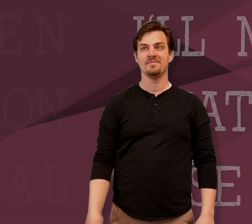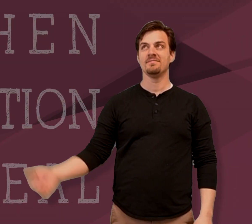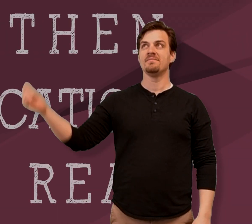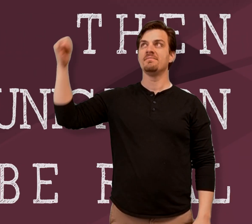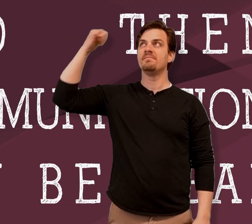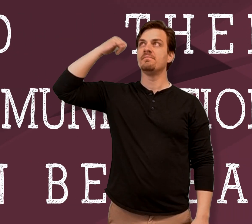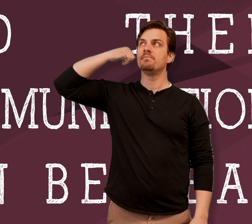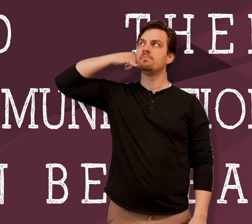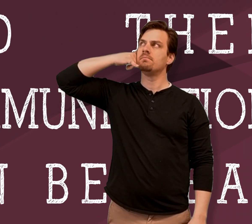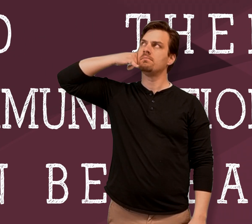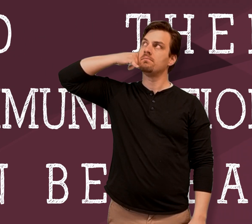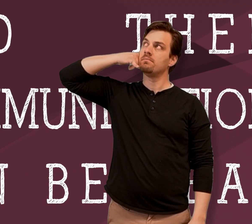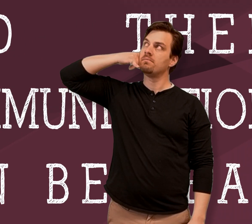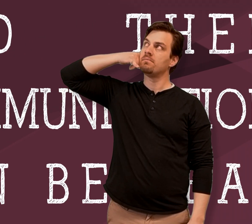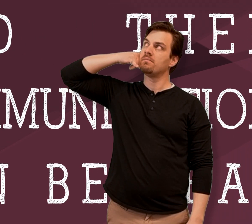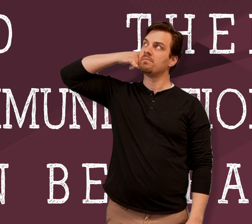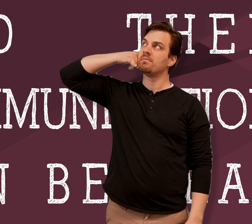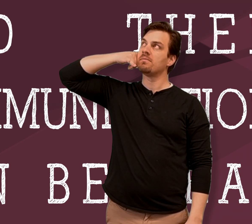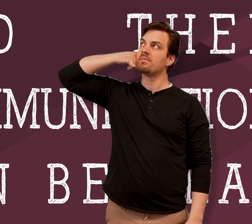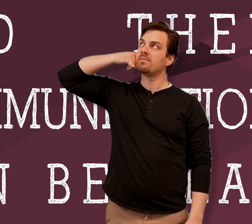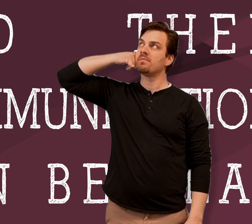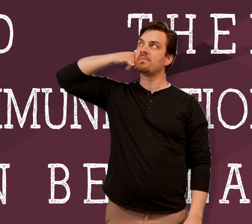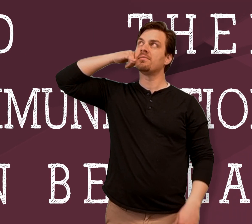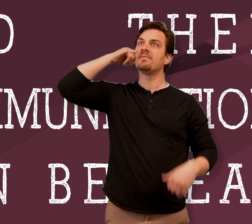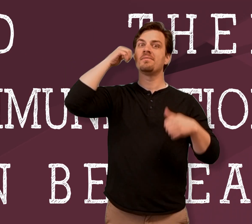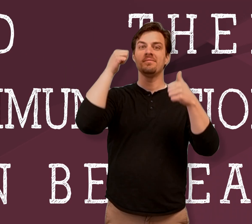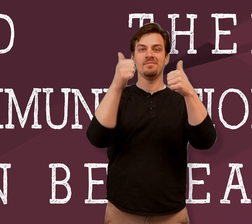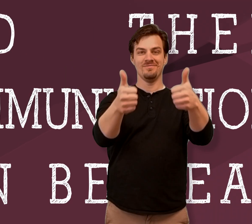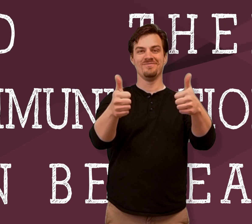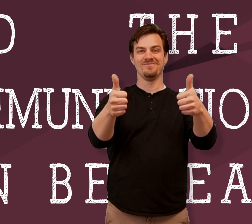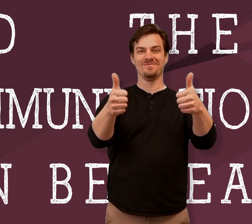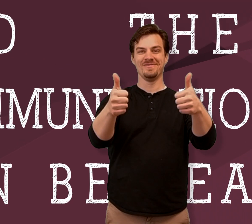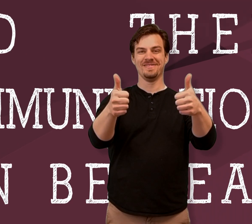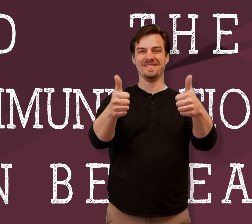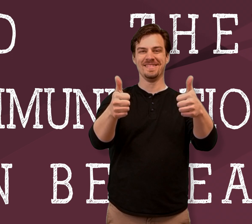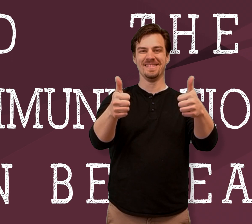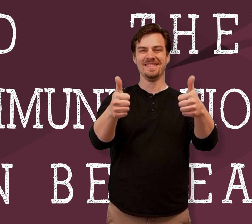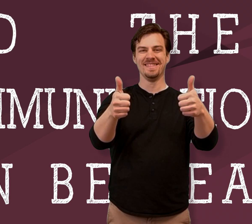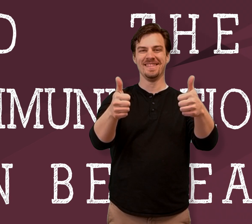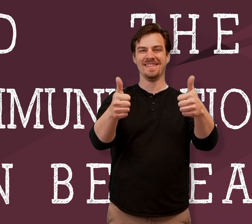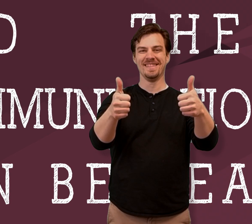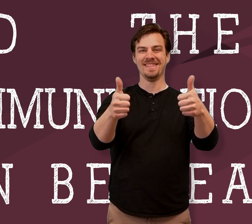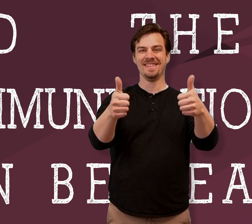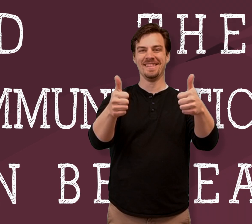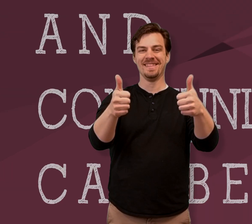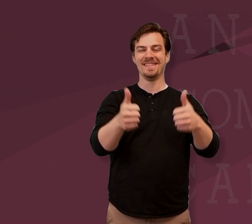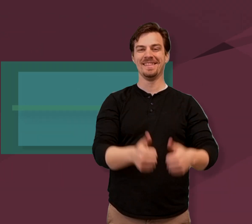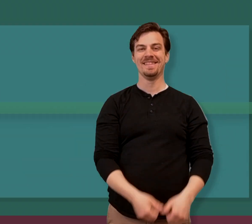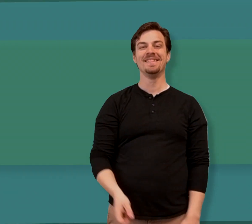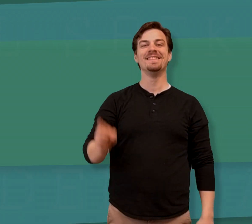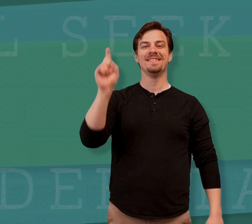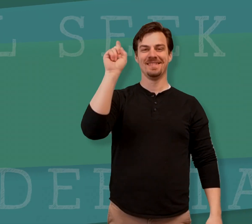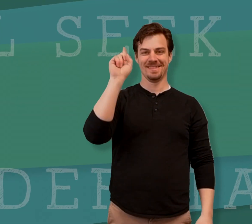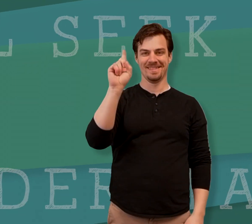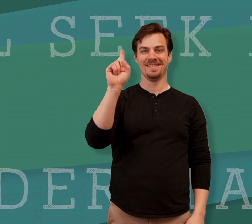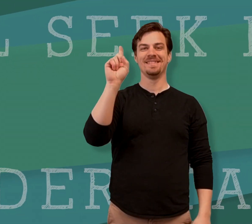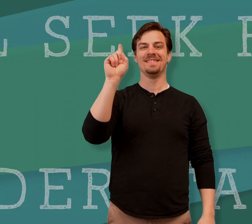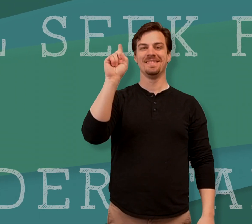then communication can be real I'll seek first